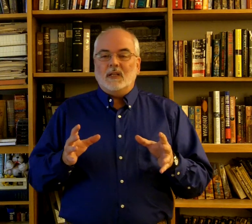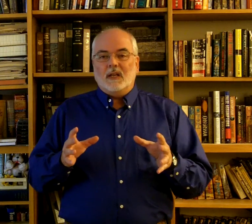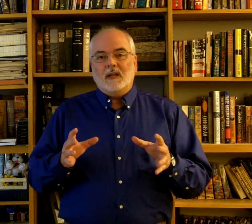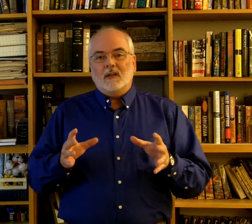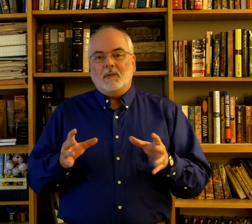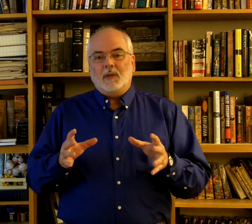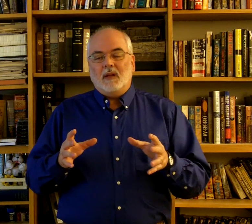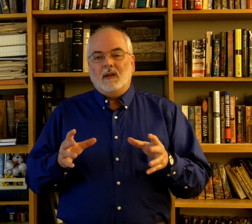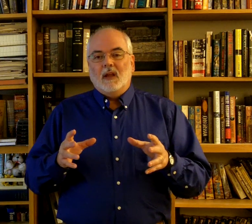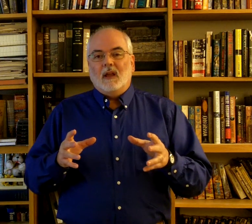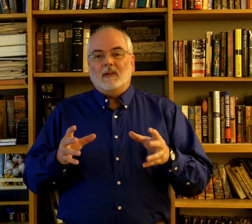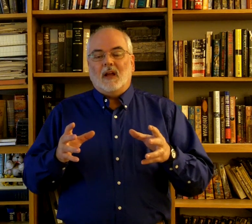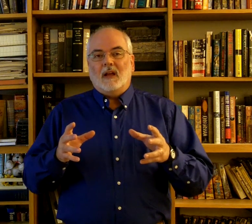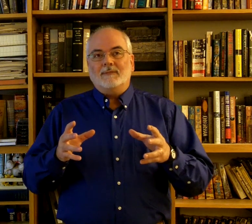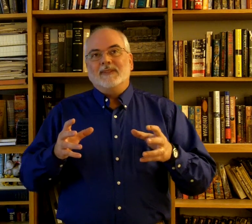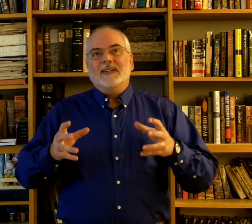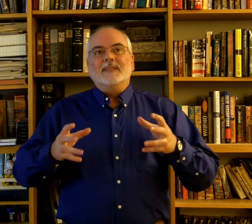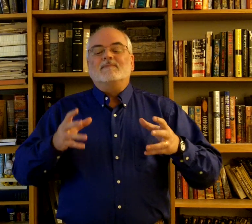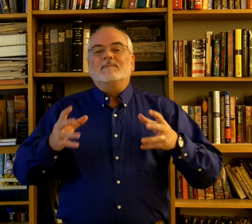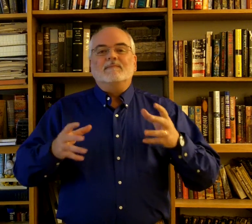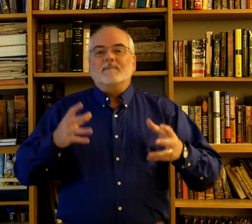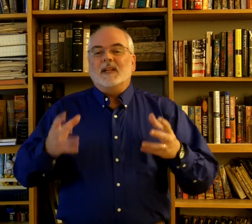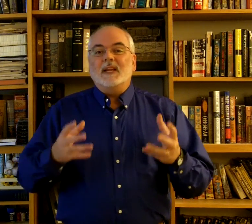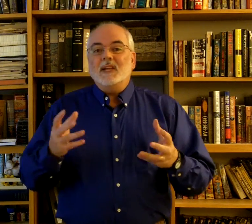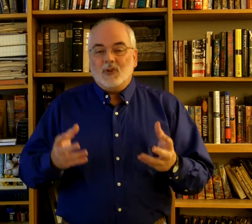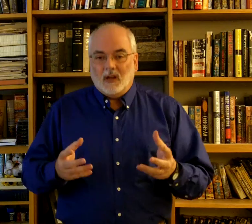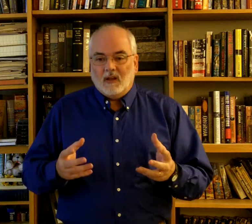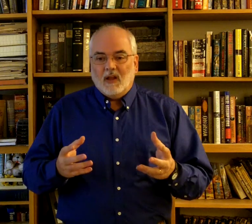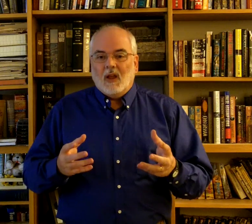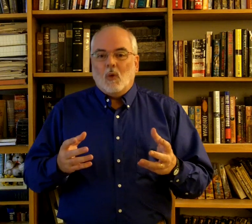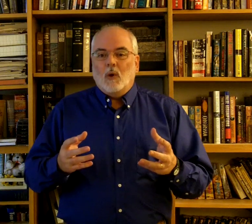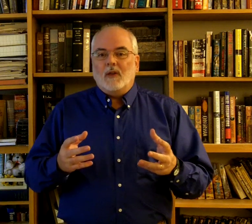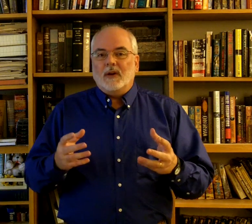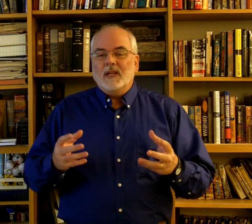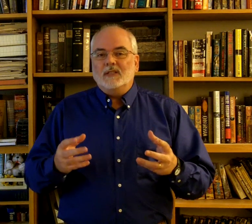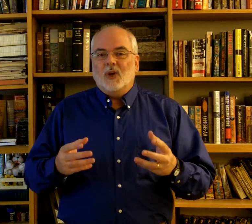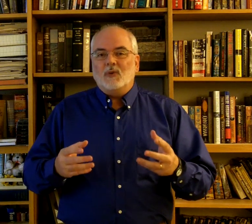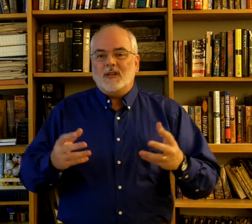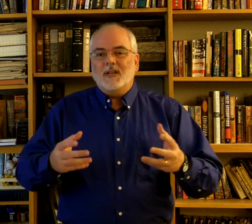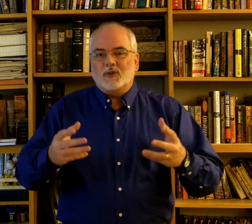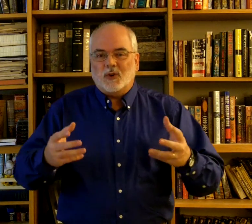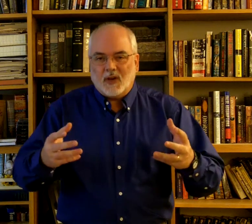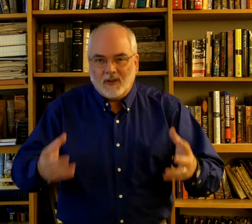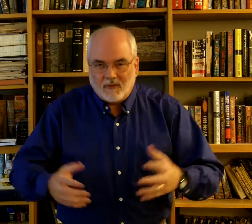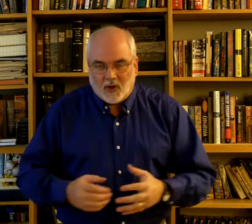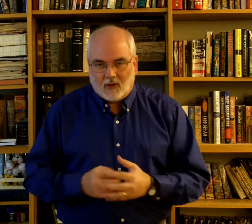intended to be teaching where there is no teacher involved.